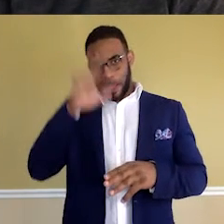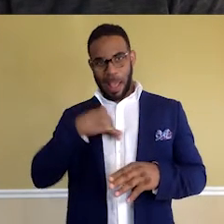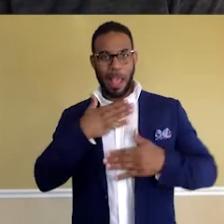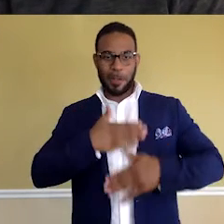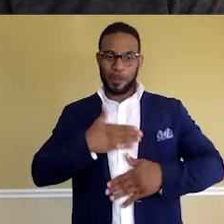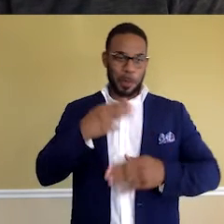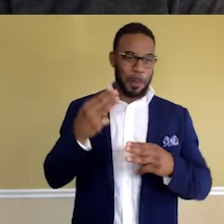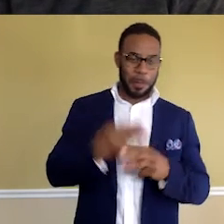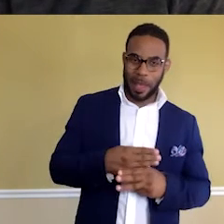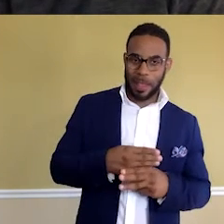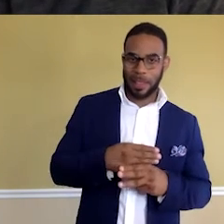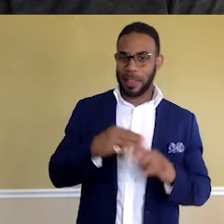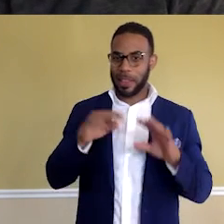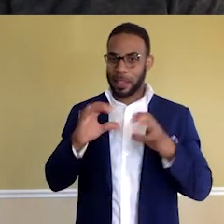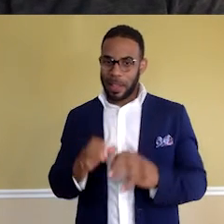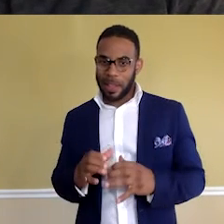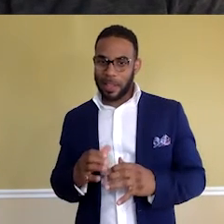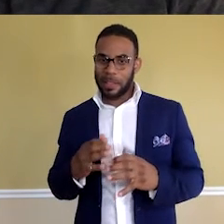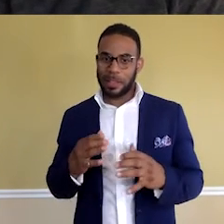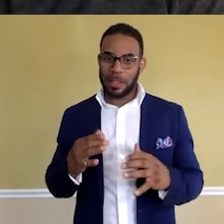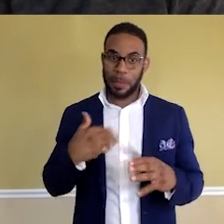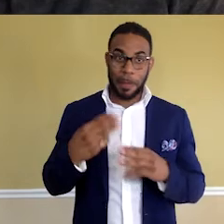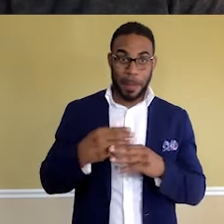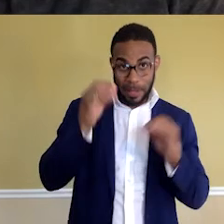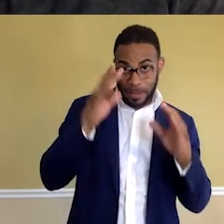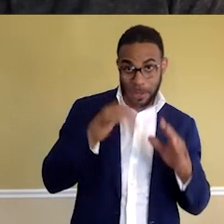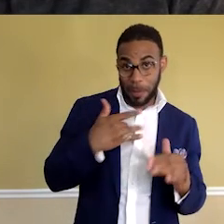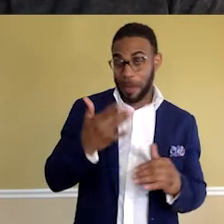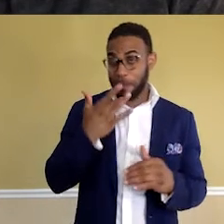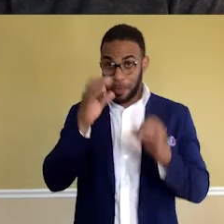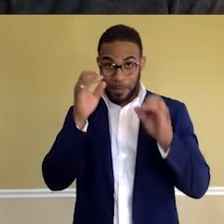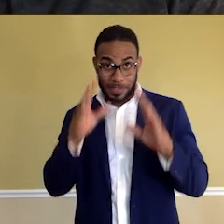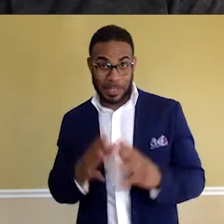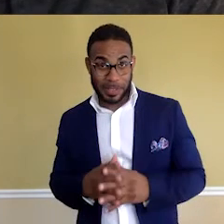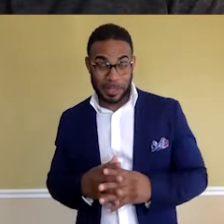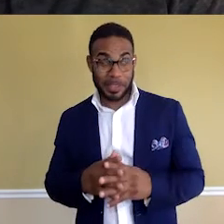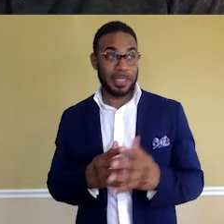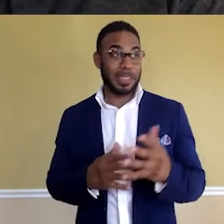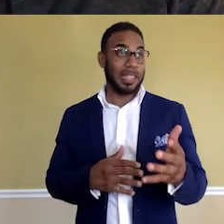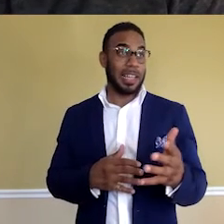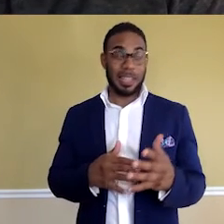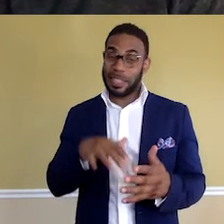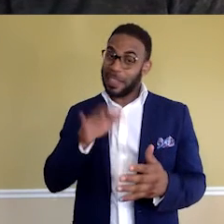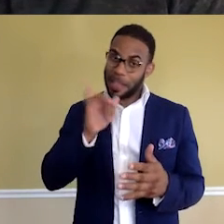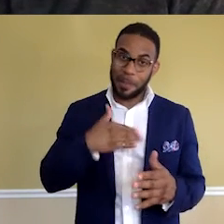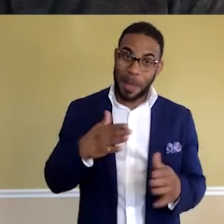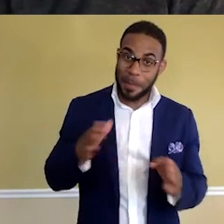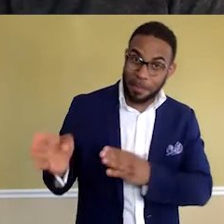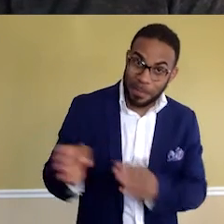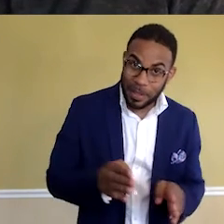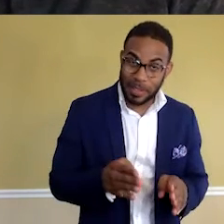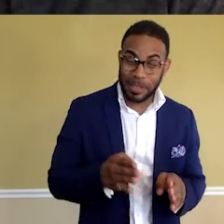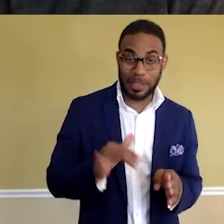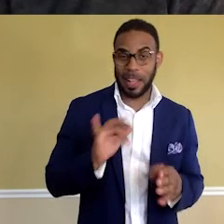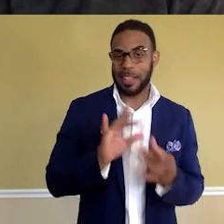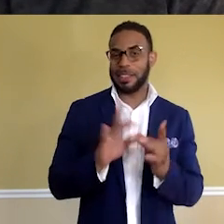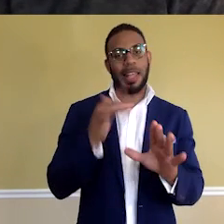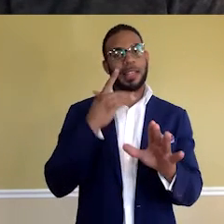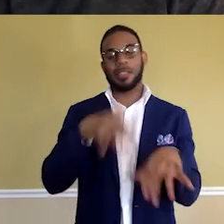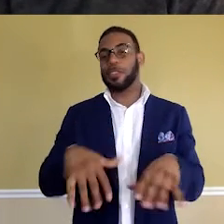math classes. And, you know, my math teachers are my favorite teachers. And that was my plan. And like I said, I just took an opportunity to